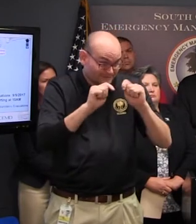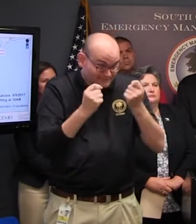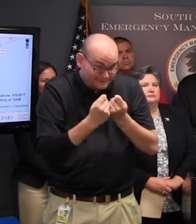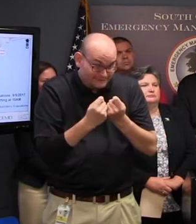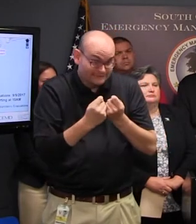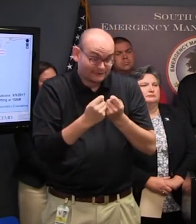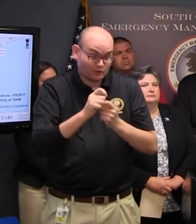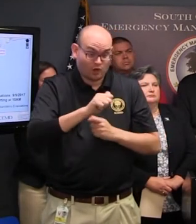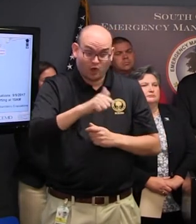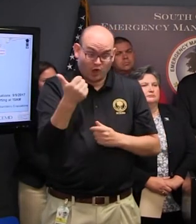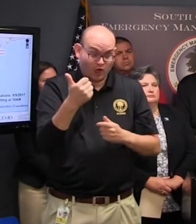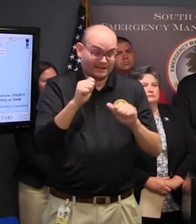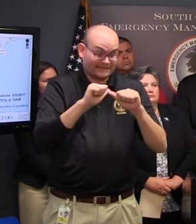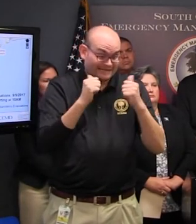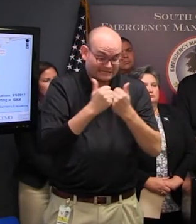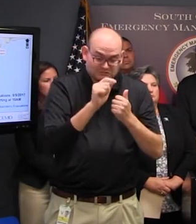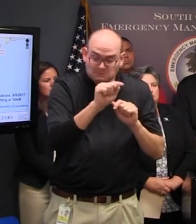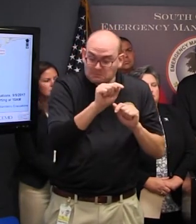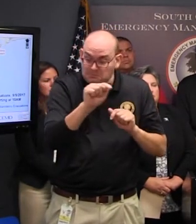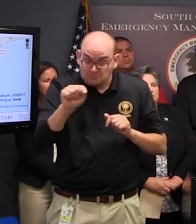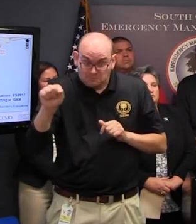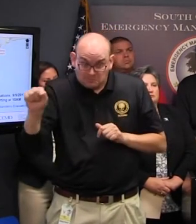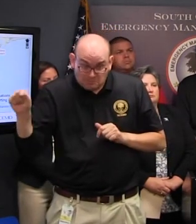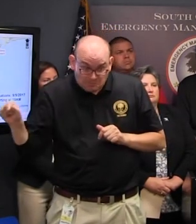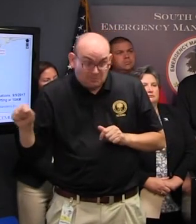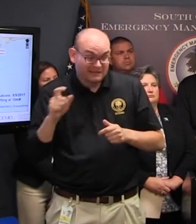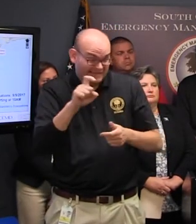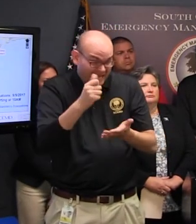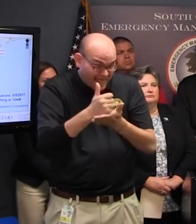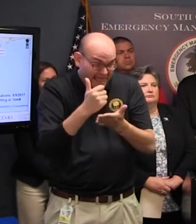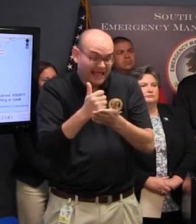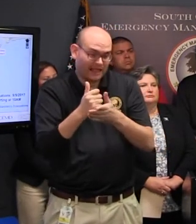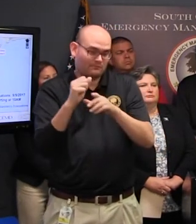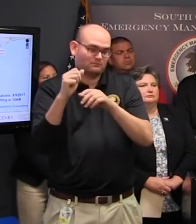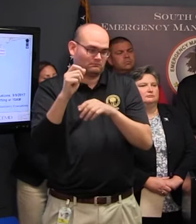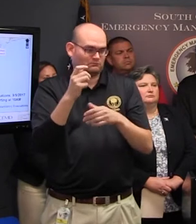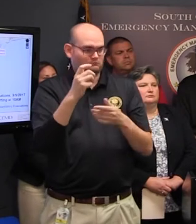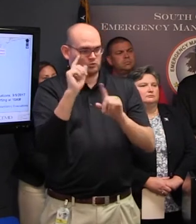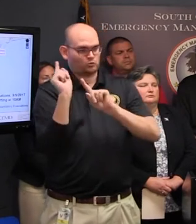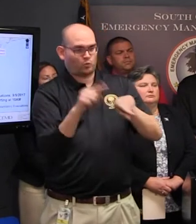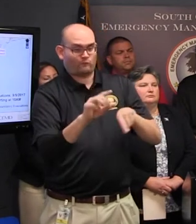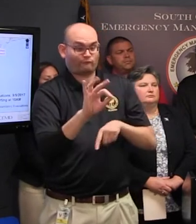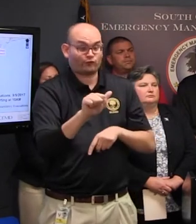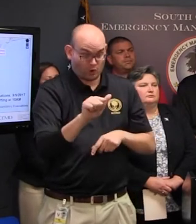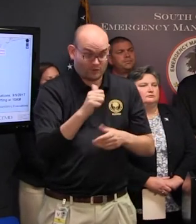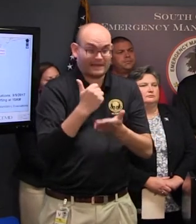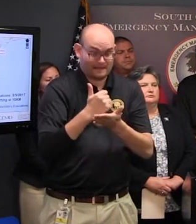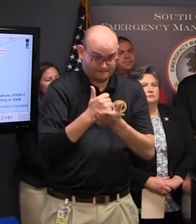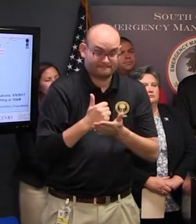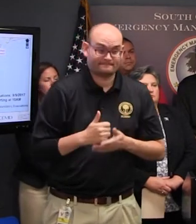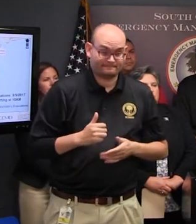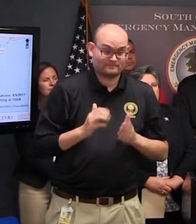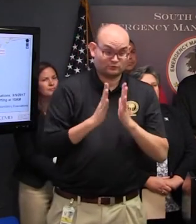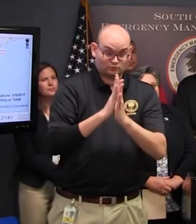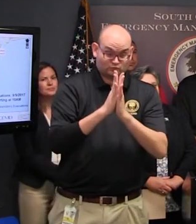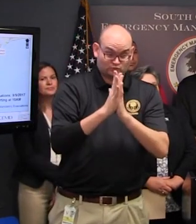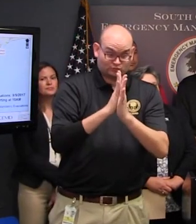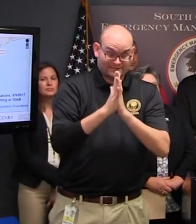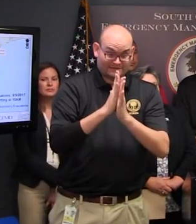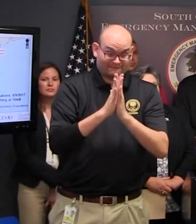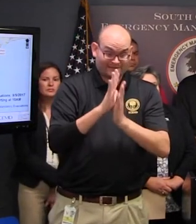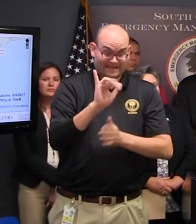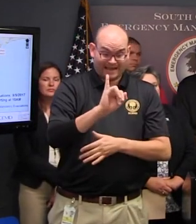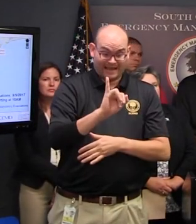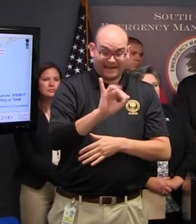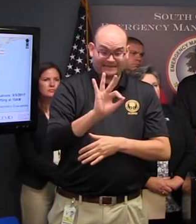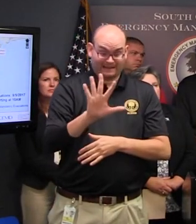traffic traffic along interstates 95 and interstate 26 is moving along with no